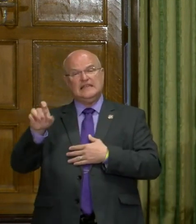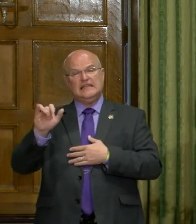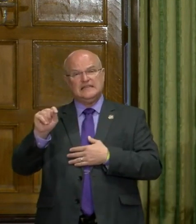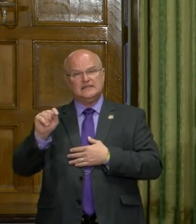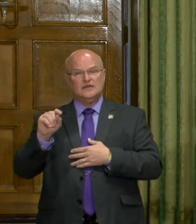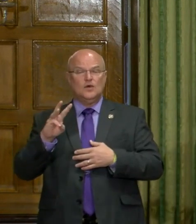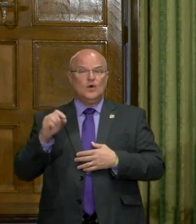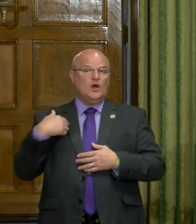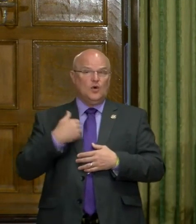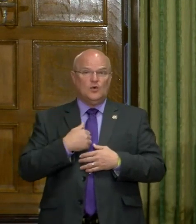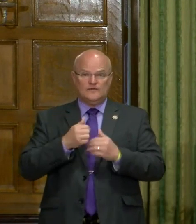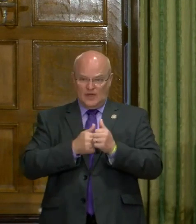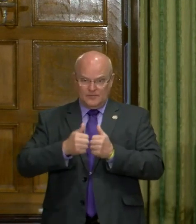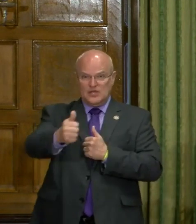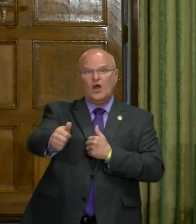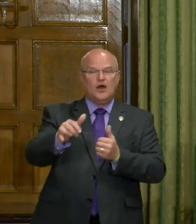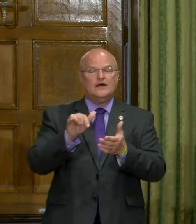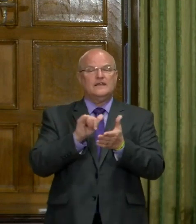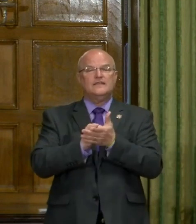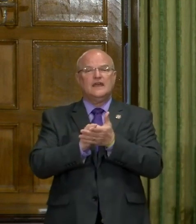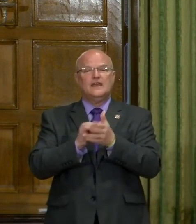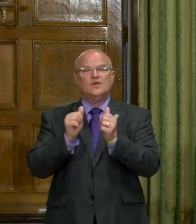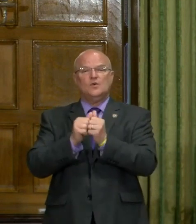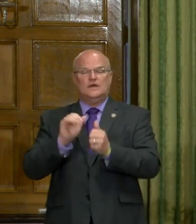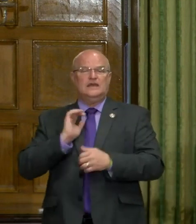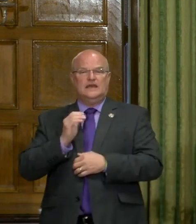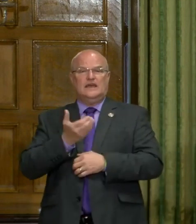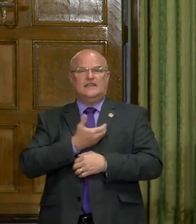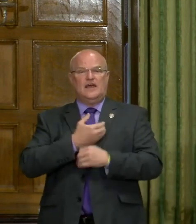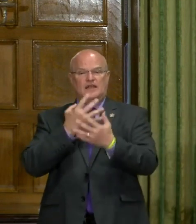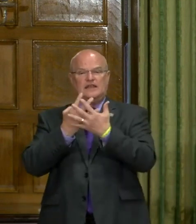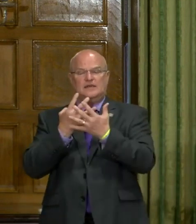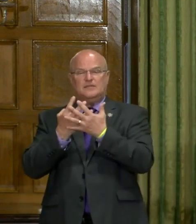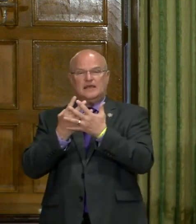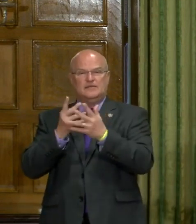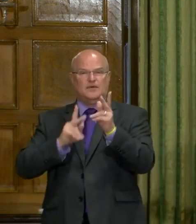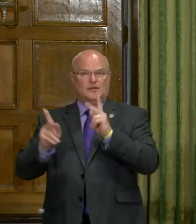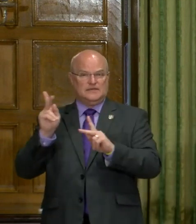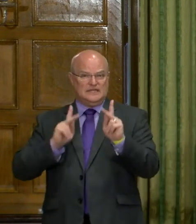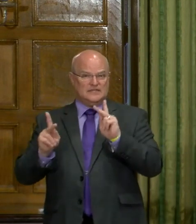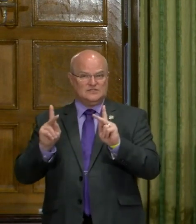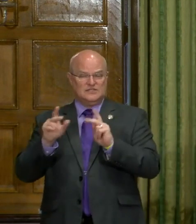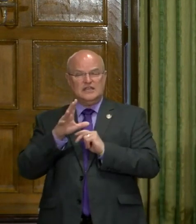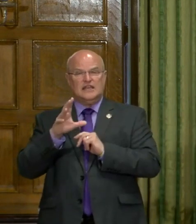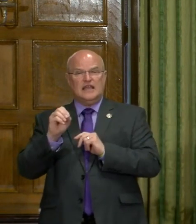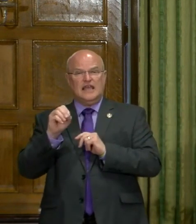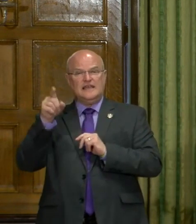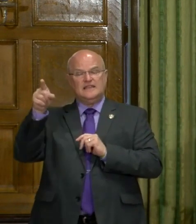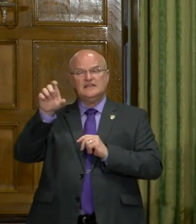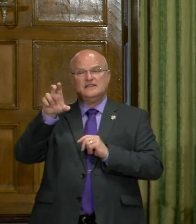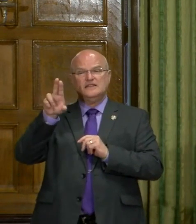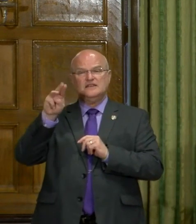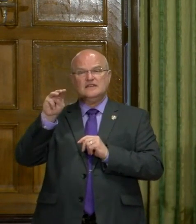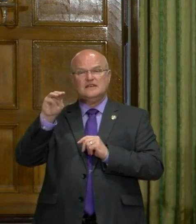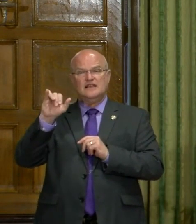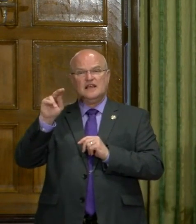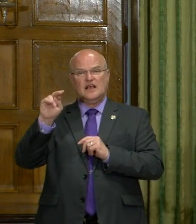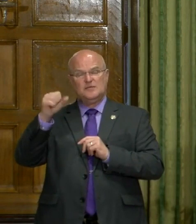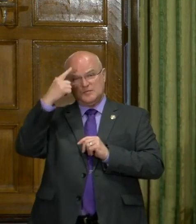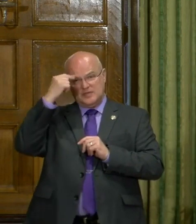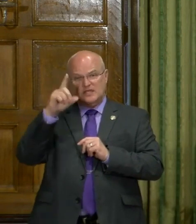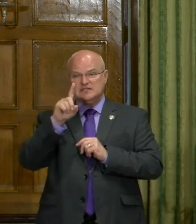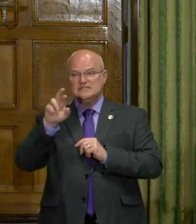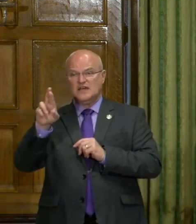they need it. Well, we've gone beyond that, uh, with our, uh, inmate population at, at Cummins because, uh,